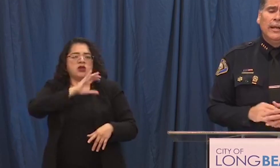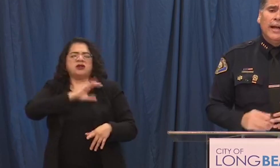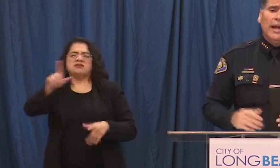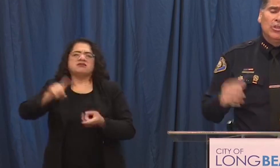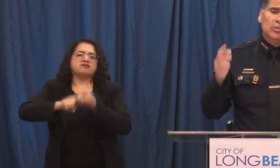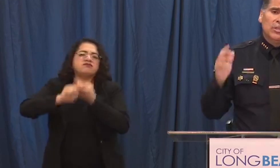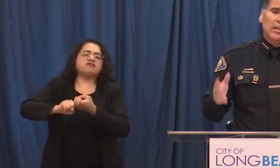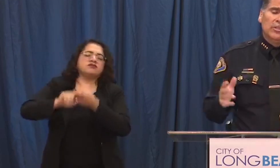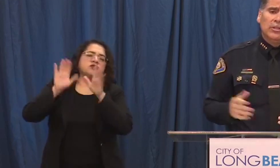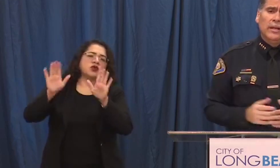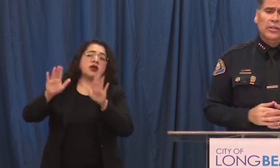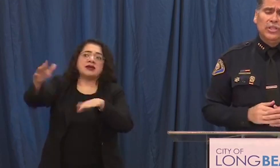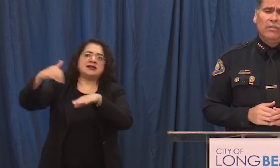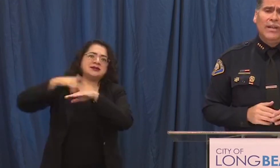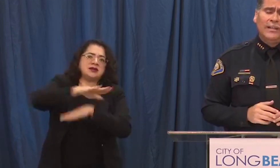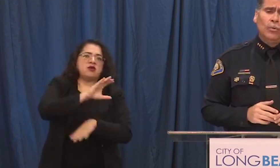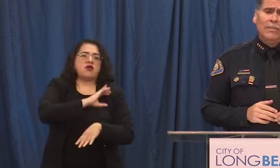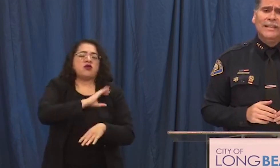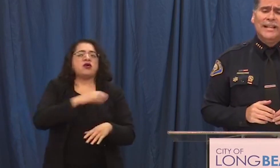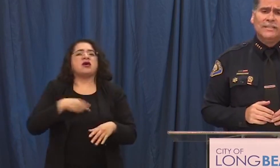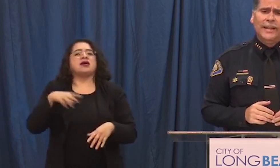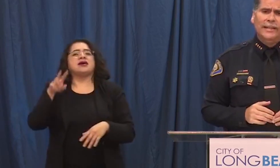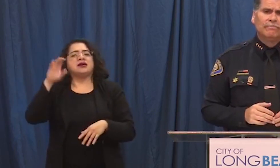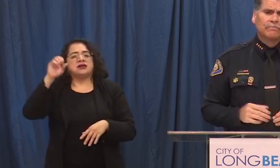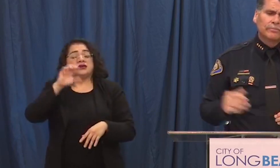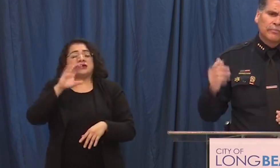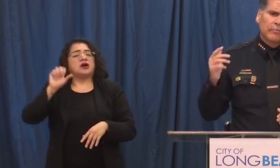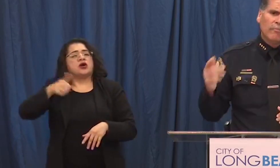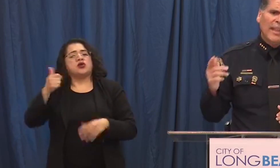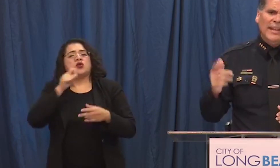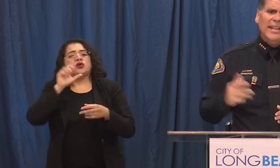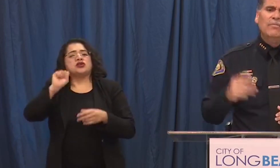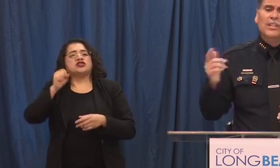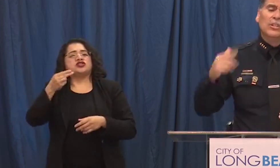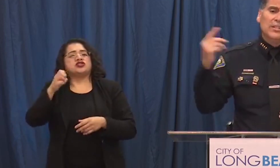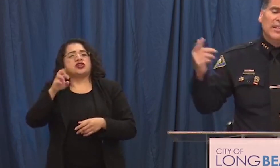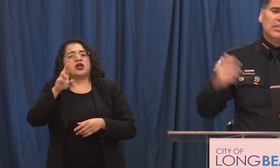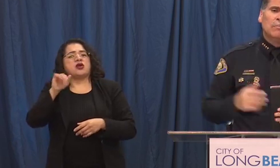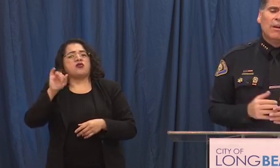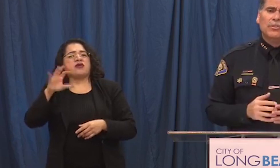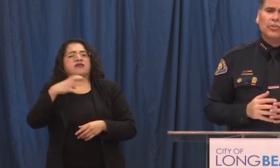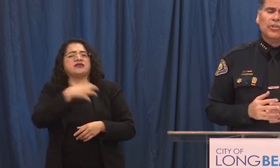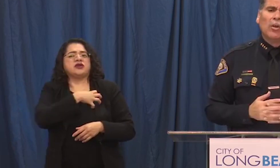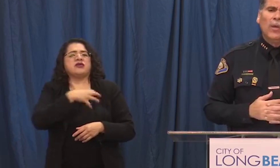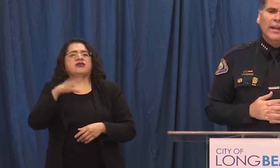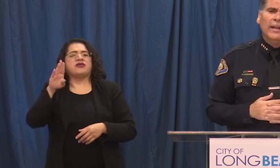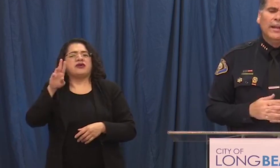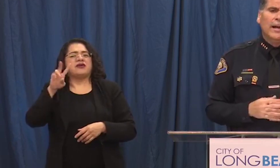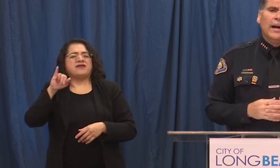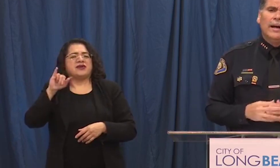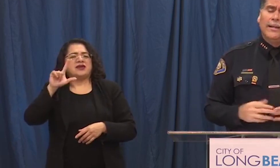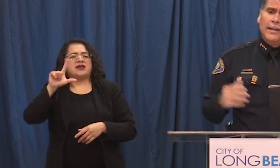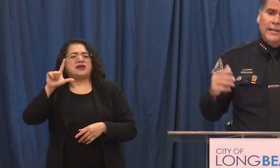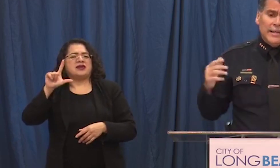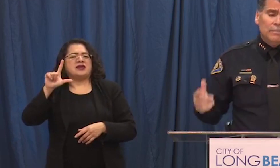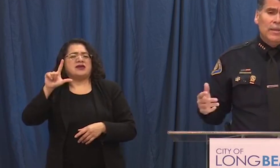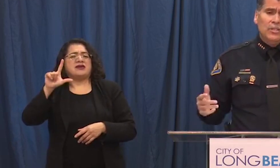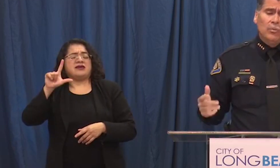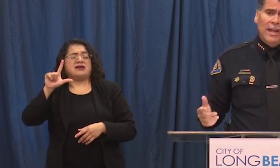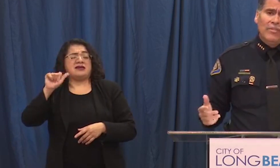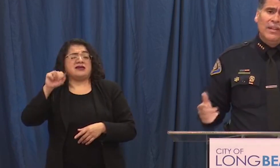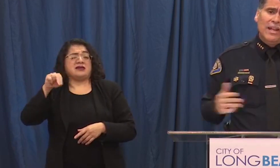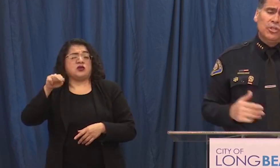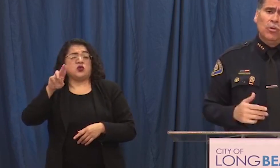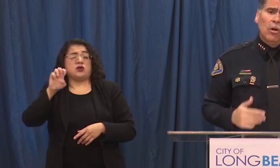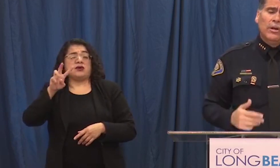here uh also talked to uh Sheriff Valenueva last night and he eventually sent some officers our way uh not to